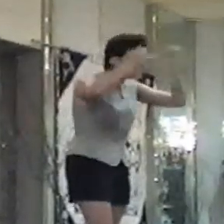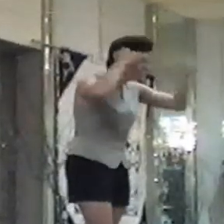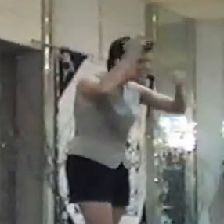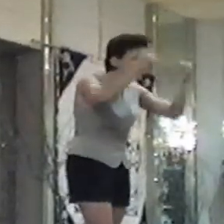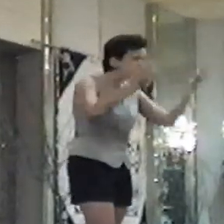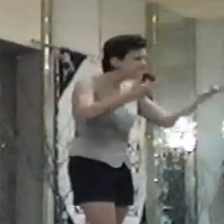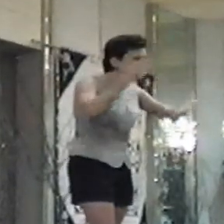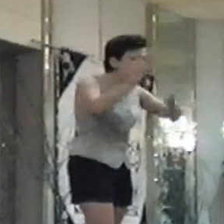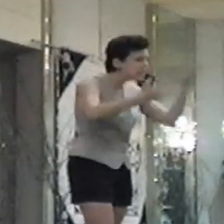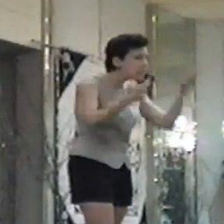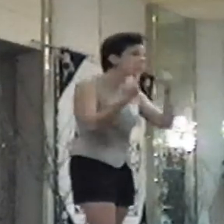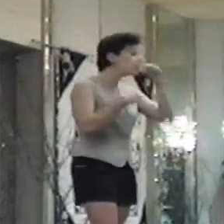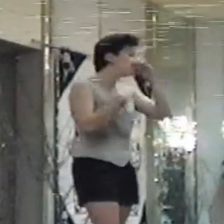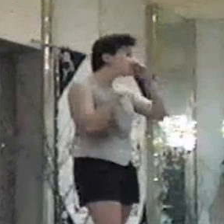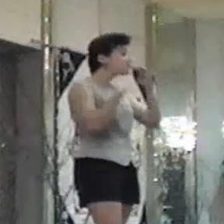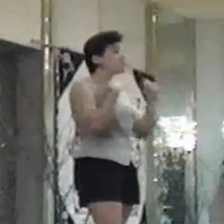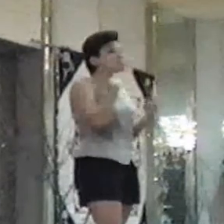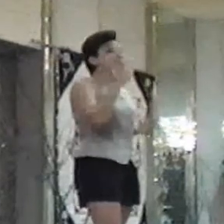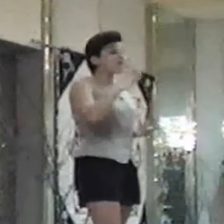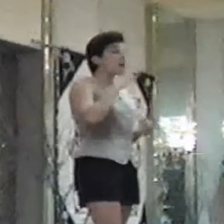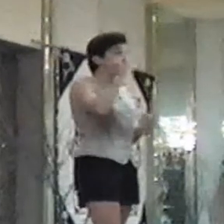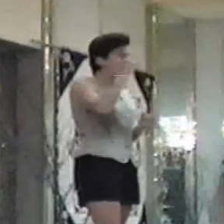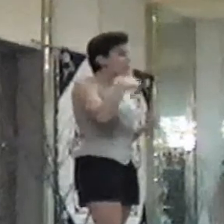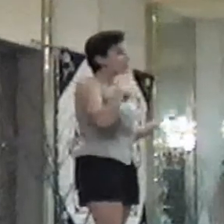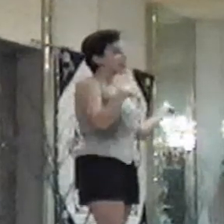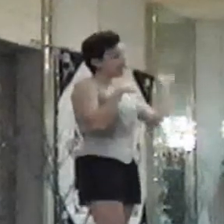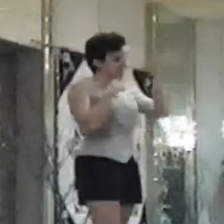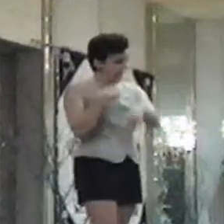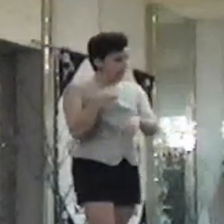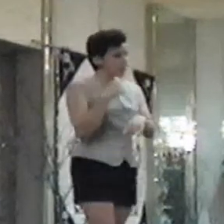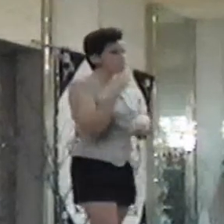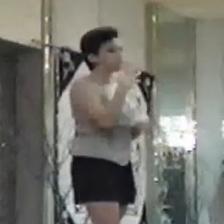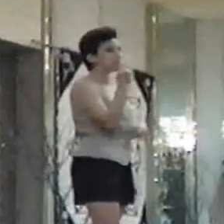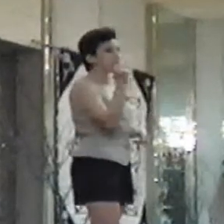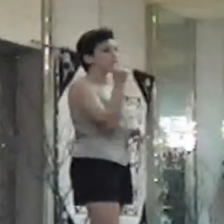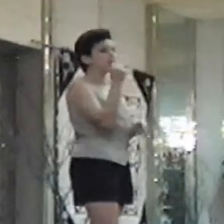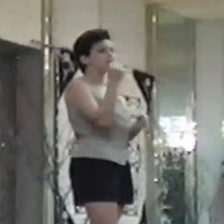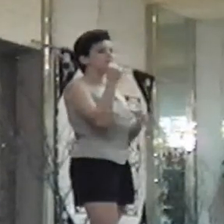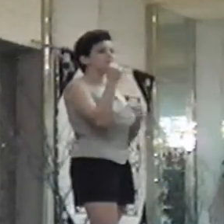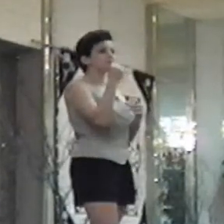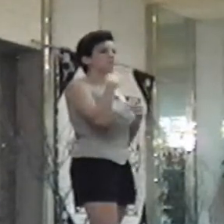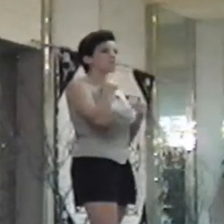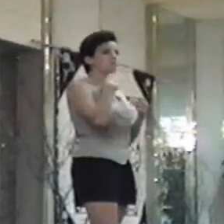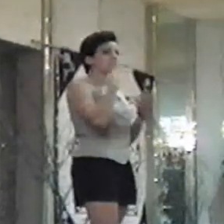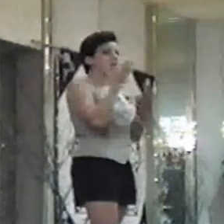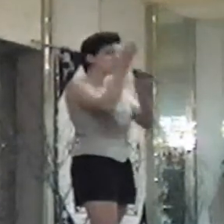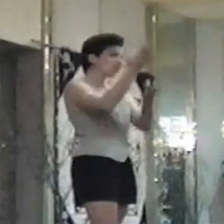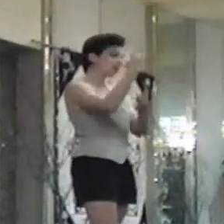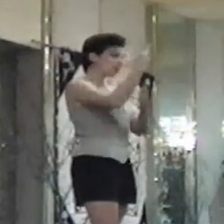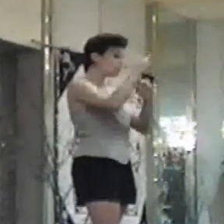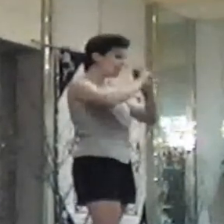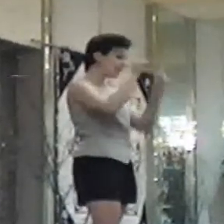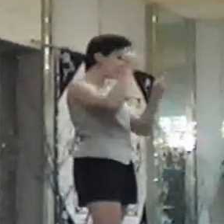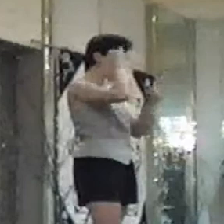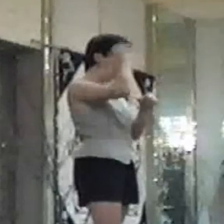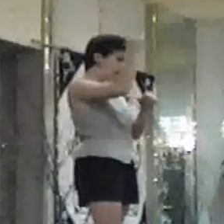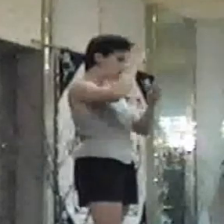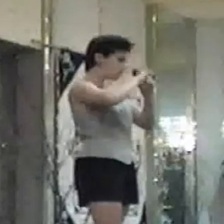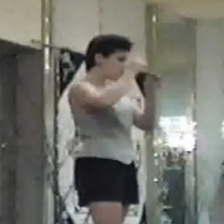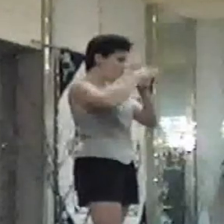for ideas. So, I said, okay, fine. And I went. And I suggested two different